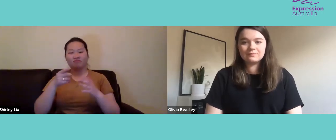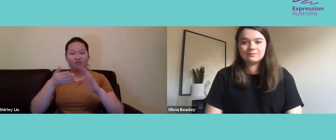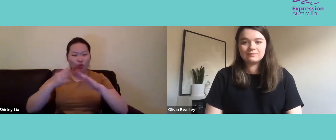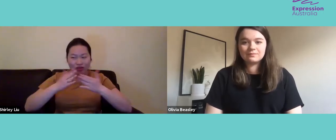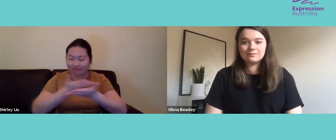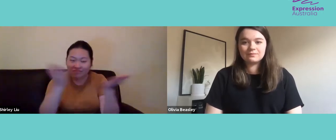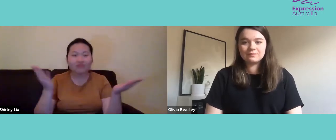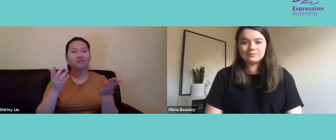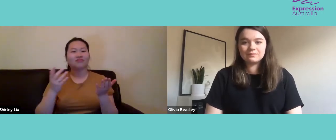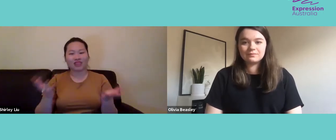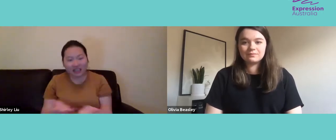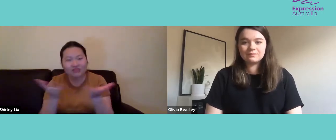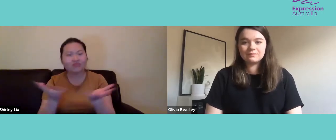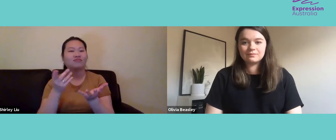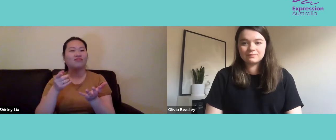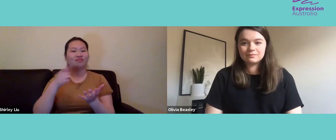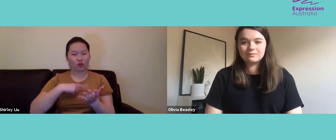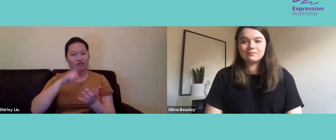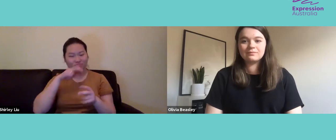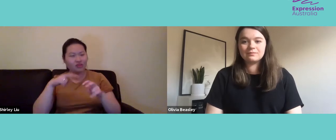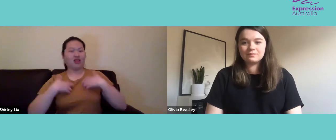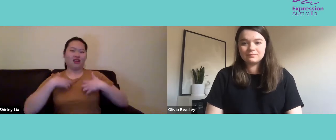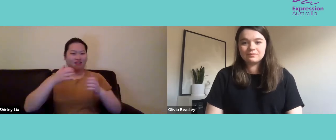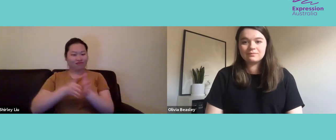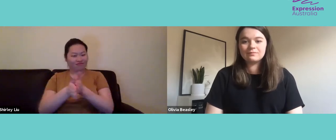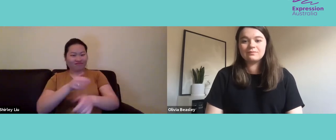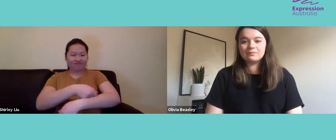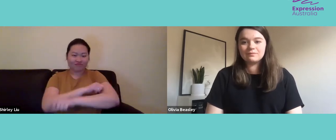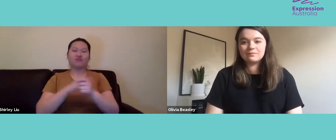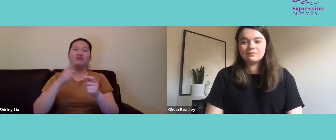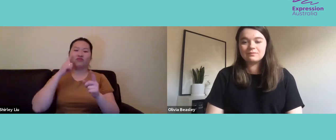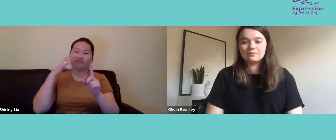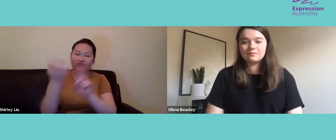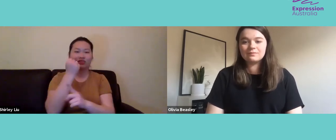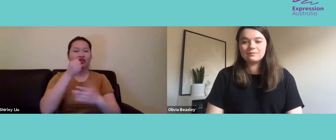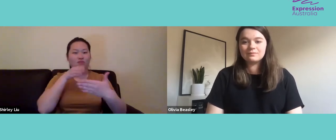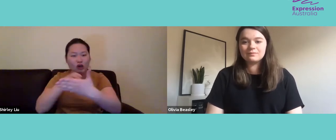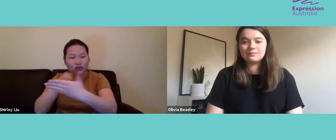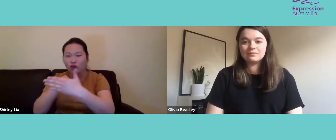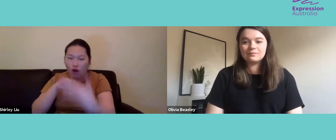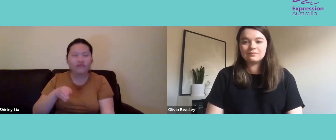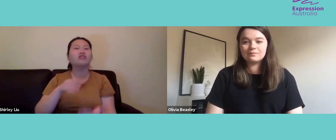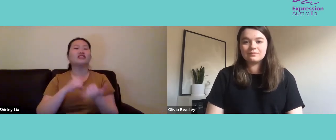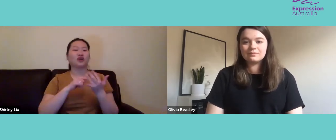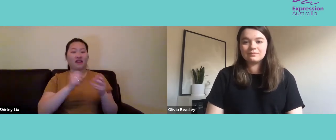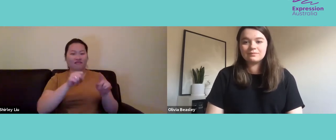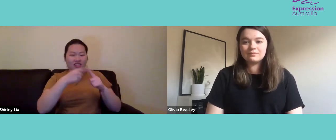provide service to the community. And these volunteer roles